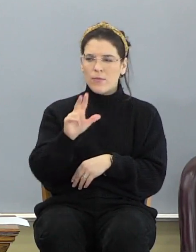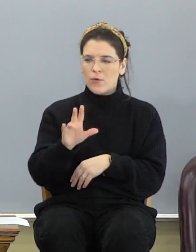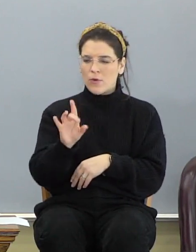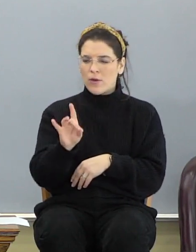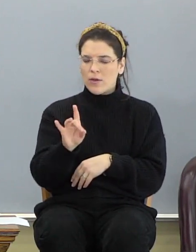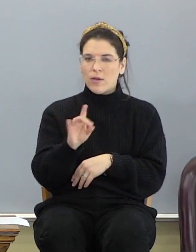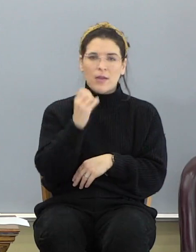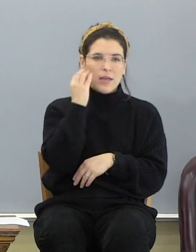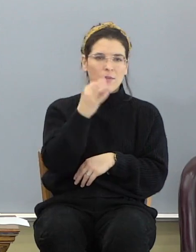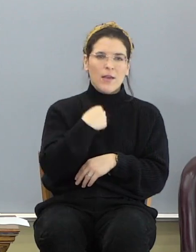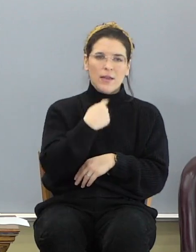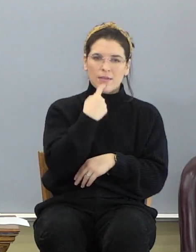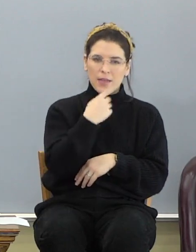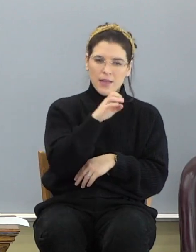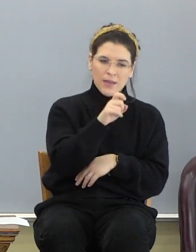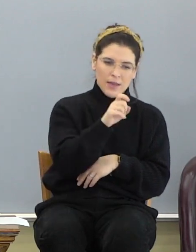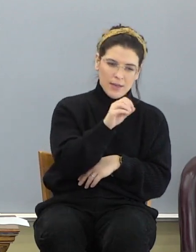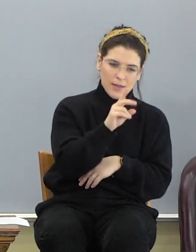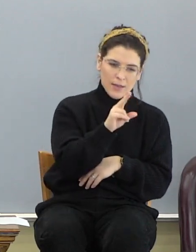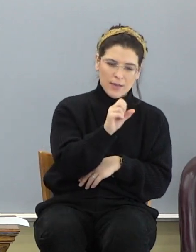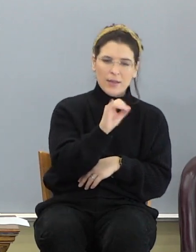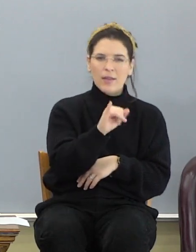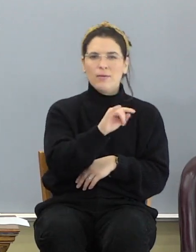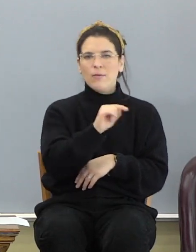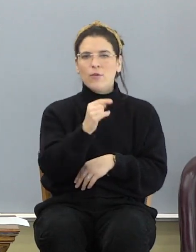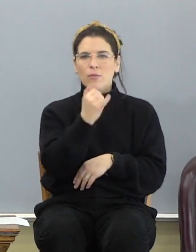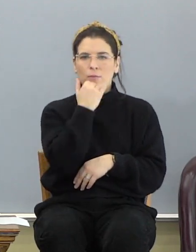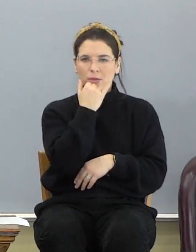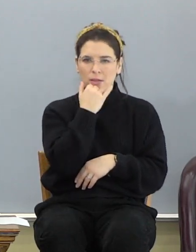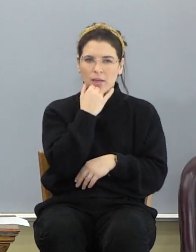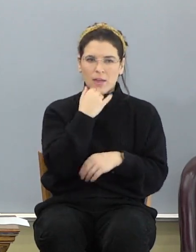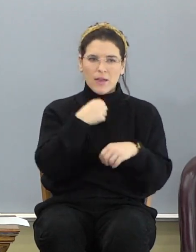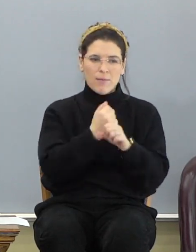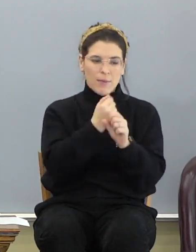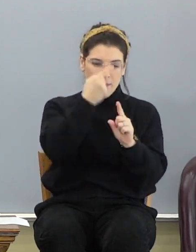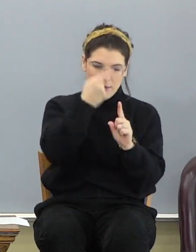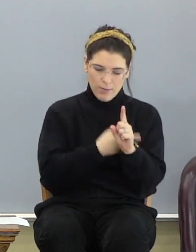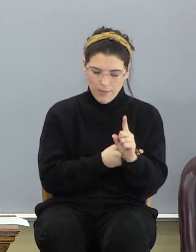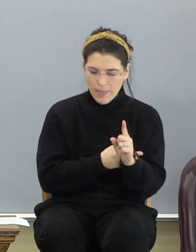If I said Exodus, that's my first mistake I've made this month.